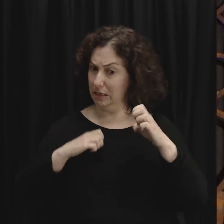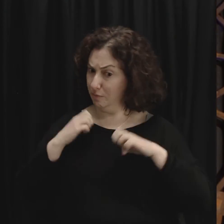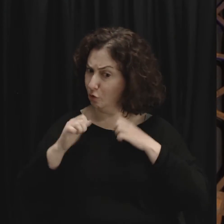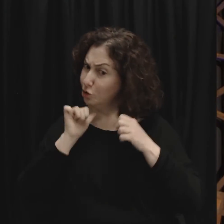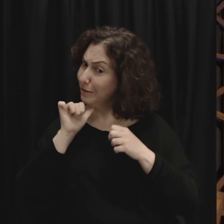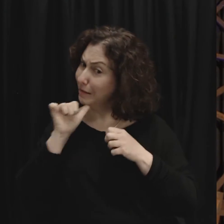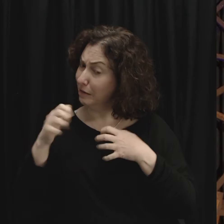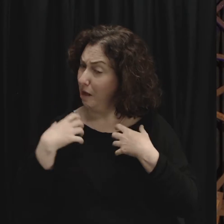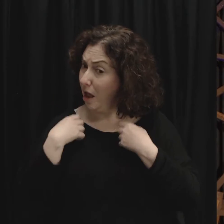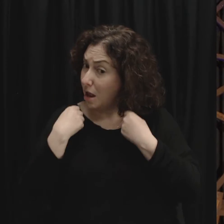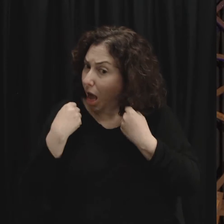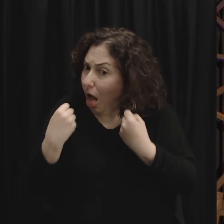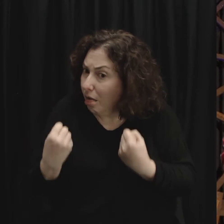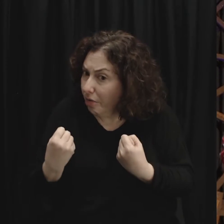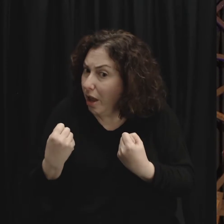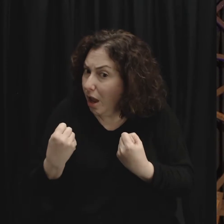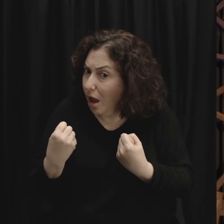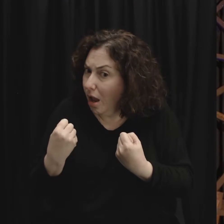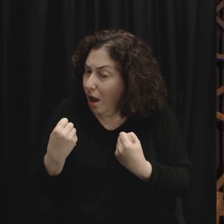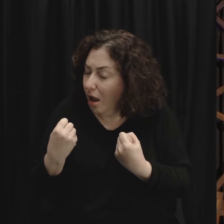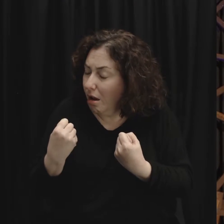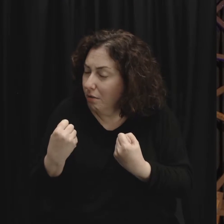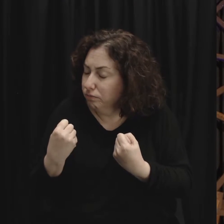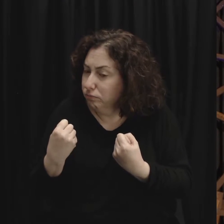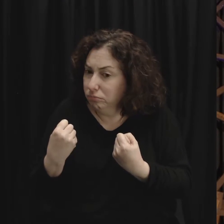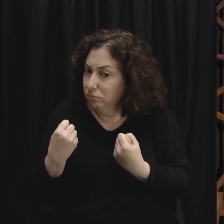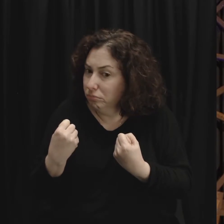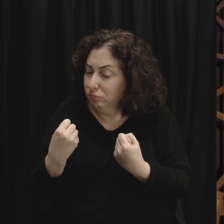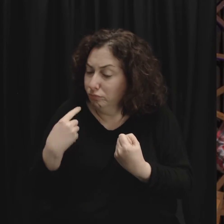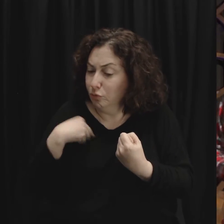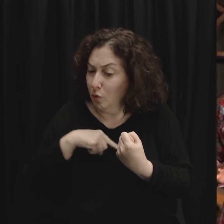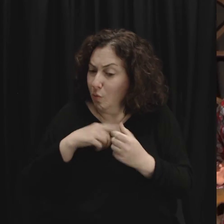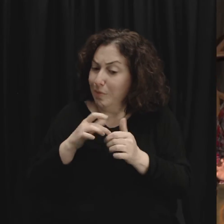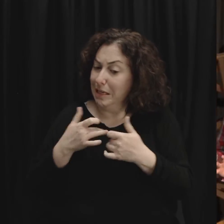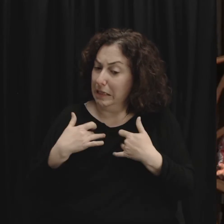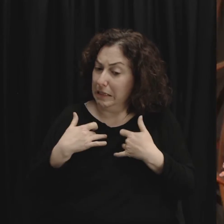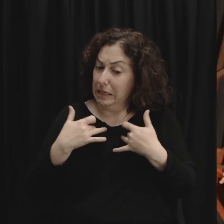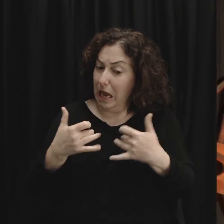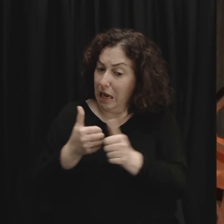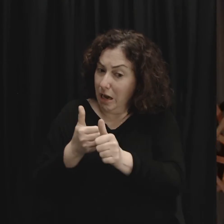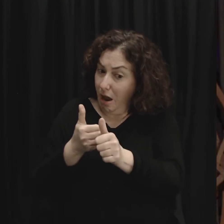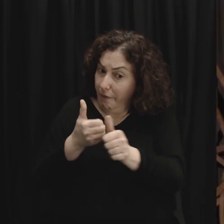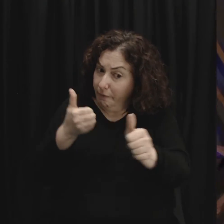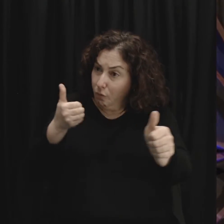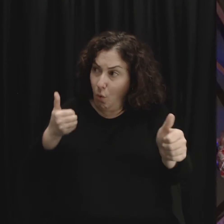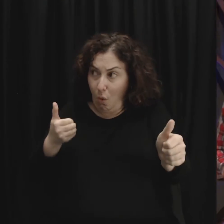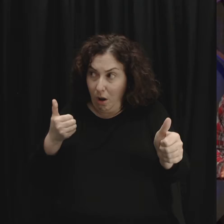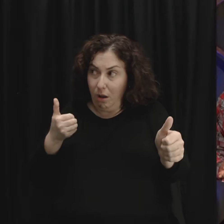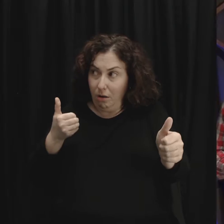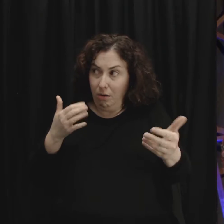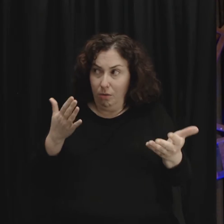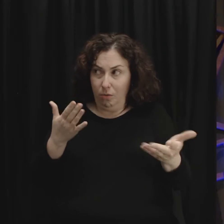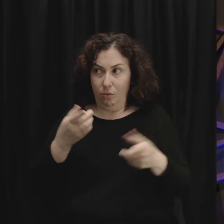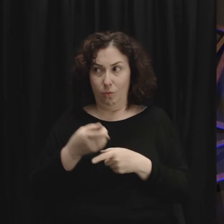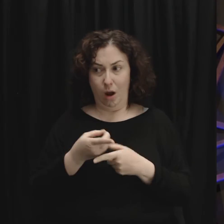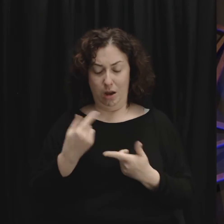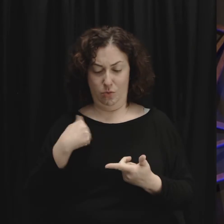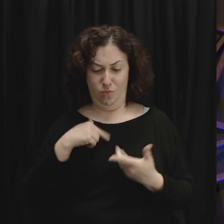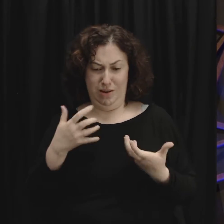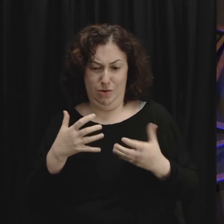and they're emotionally sick, we tend to avoid those kinds of people. We don't want those kinds of